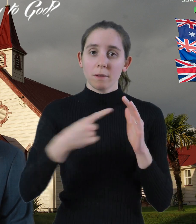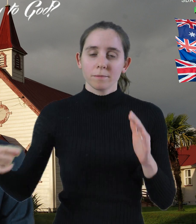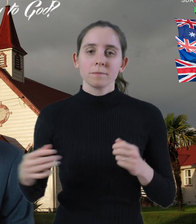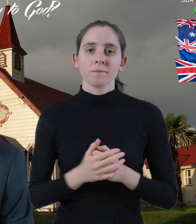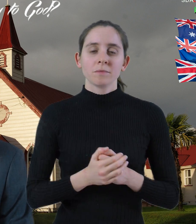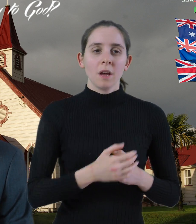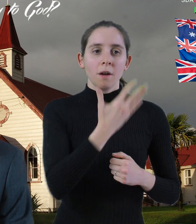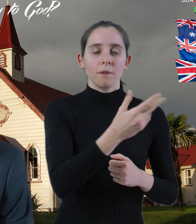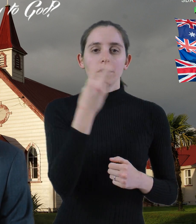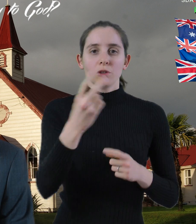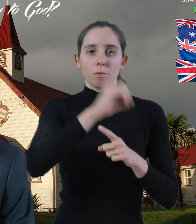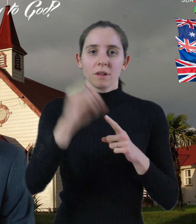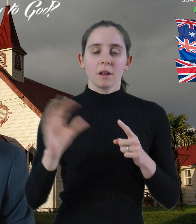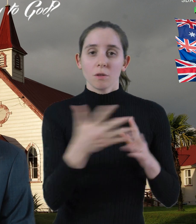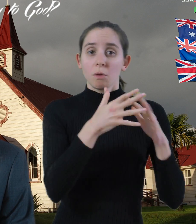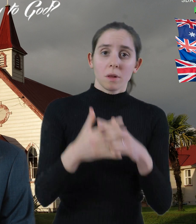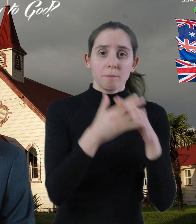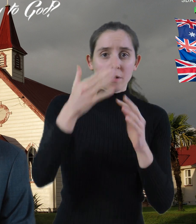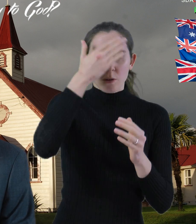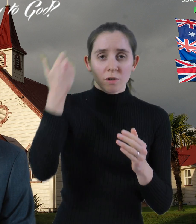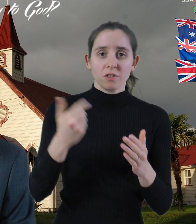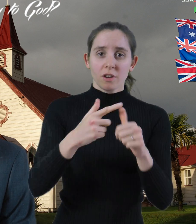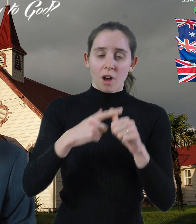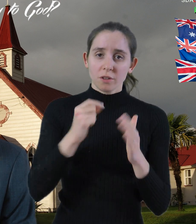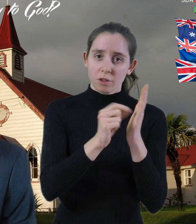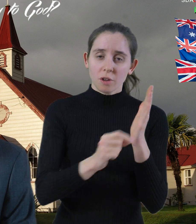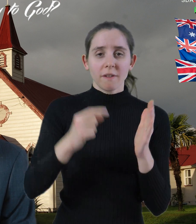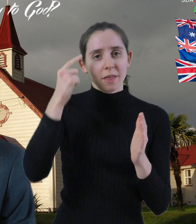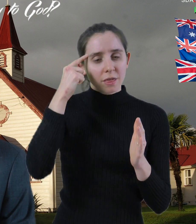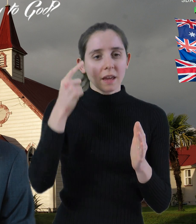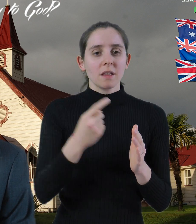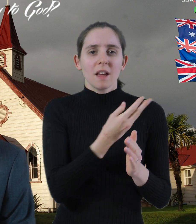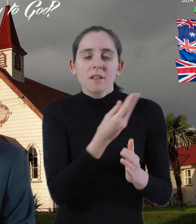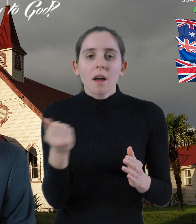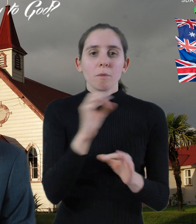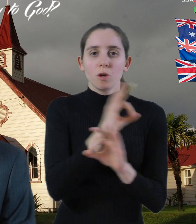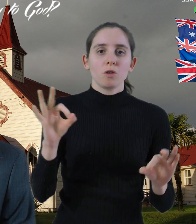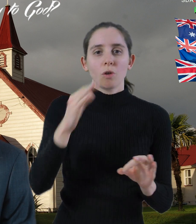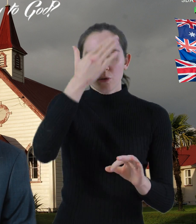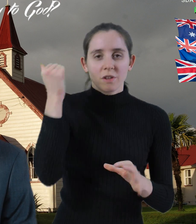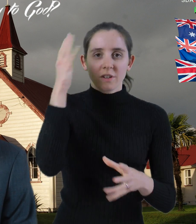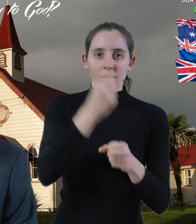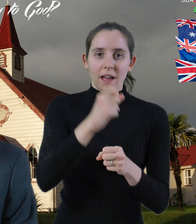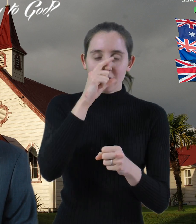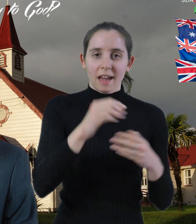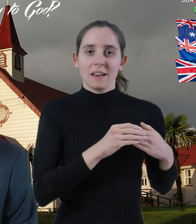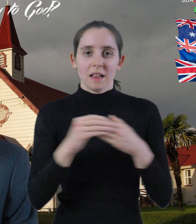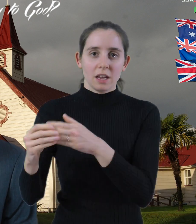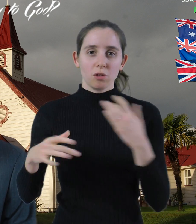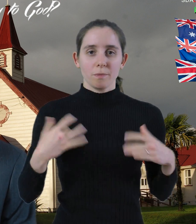52% of all US Christians surveyed think that at least some non-Christian faiths can lead to eternal life.